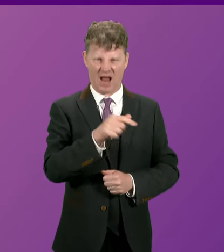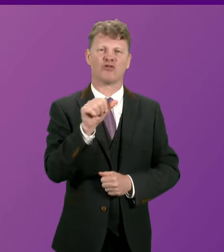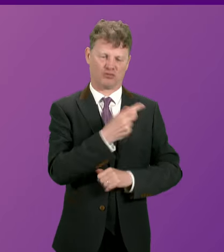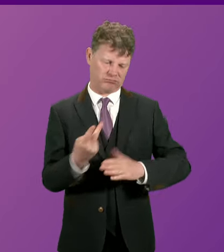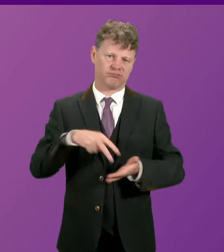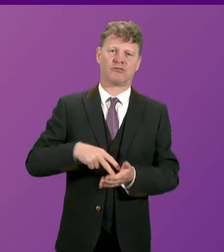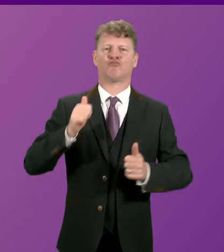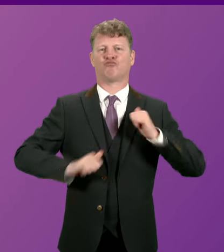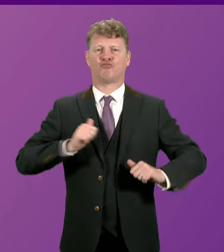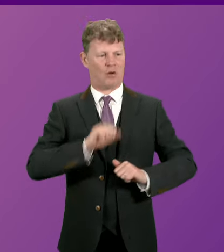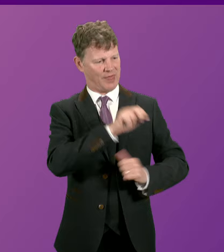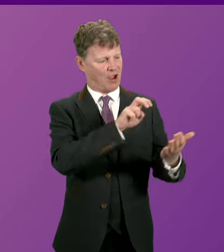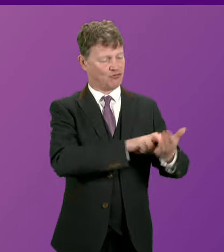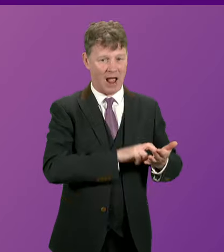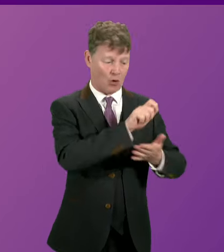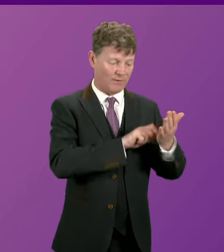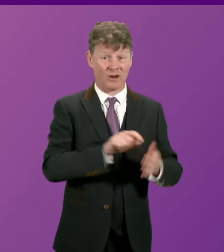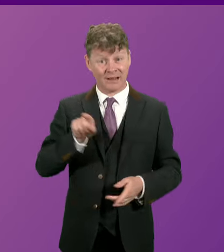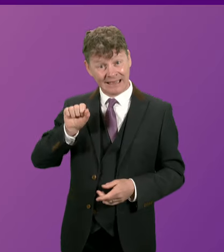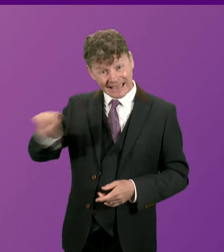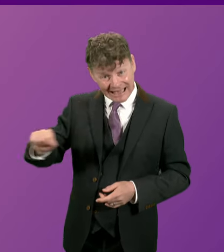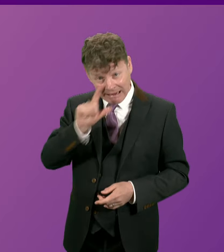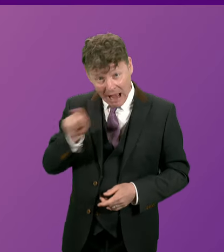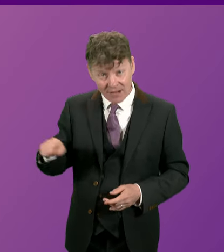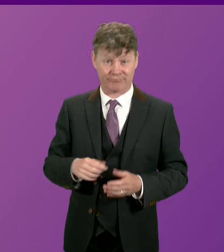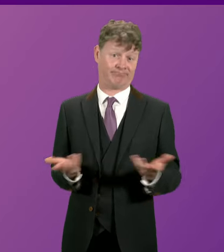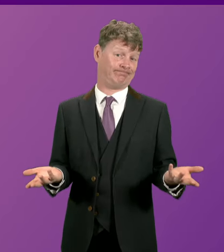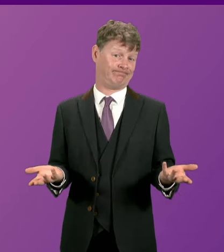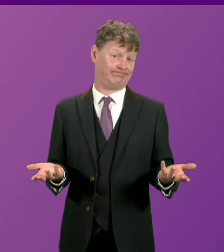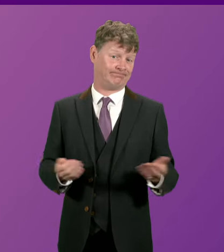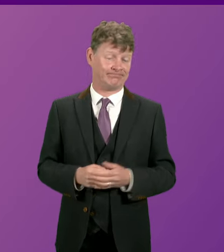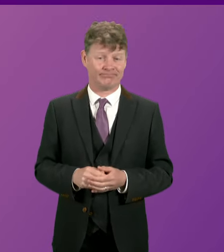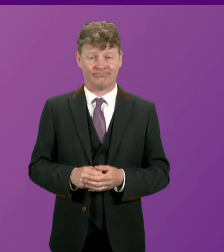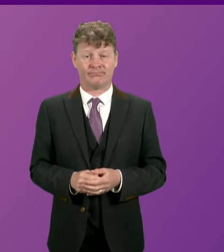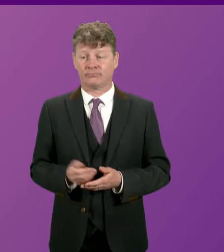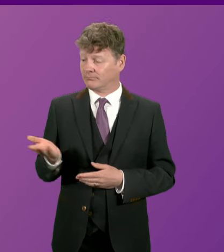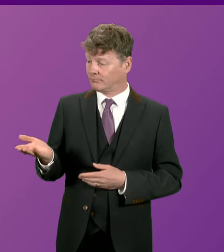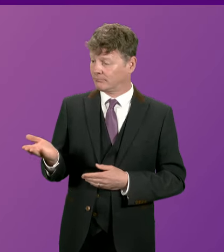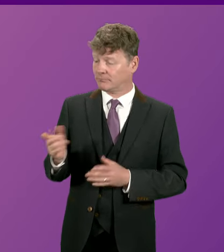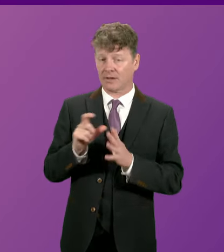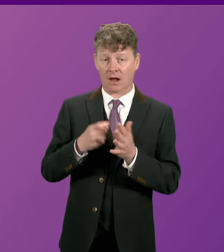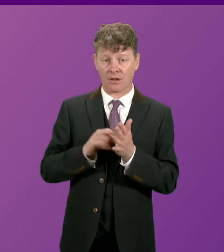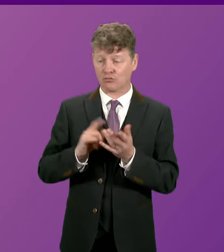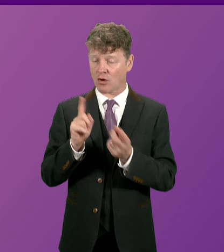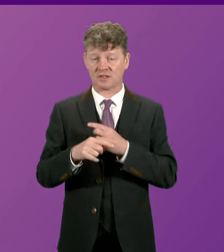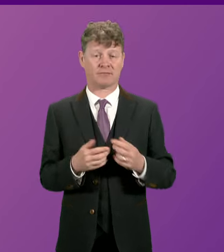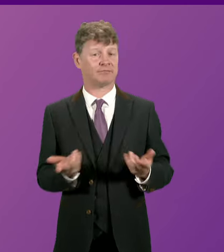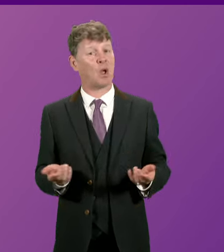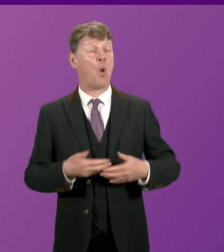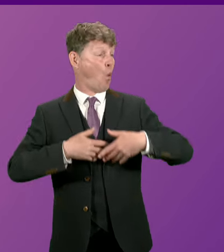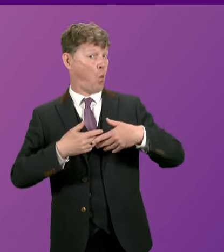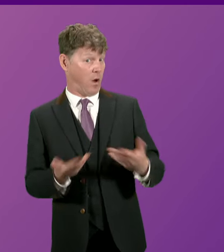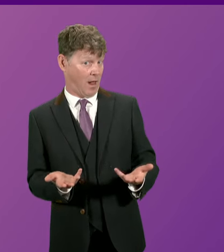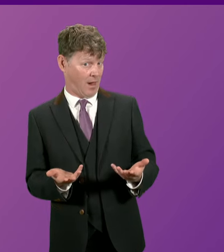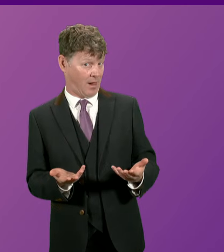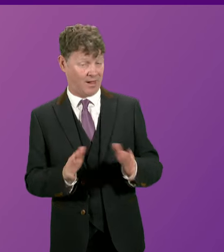record. Can Douglas Ross stand proudly on his? Douglas Ross. Well, Hamza Youssef is